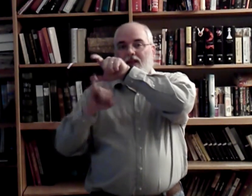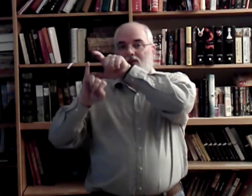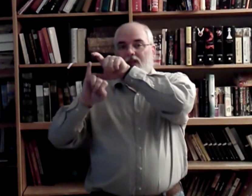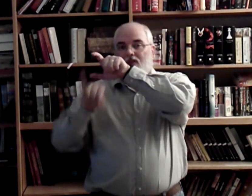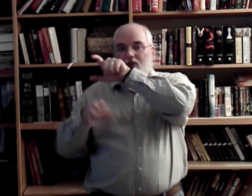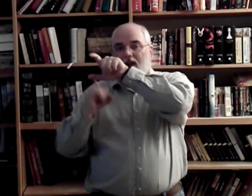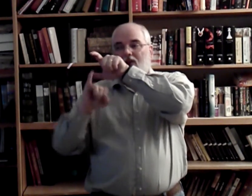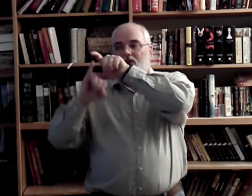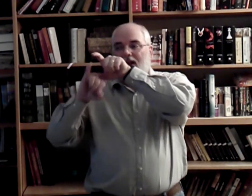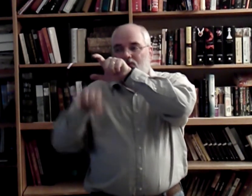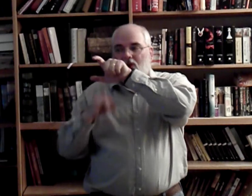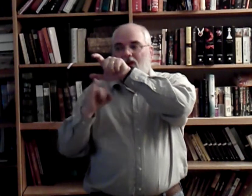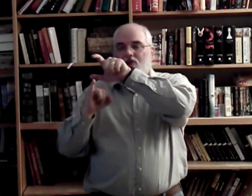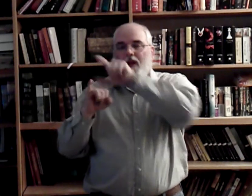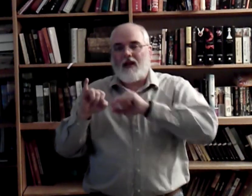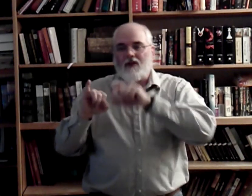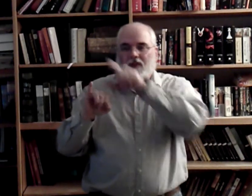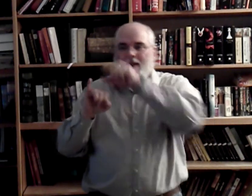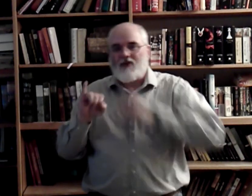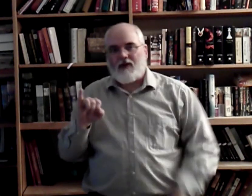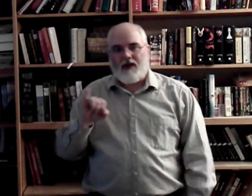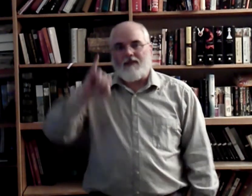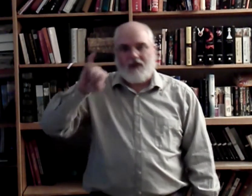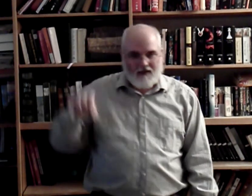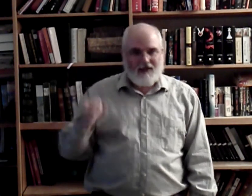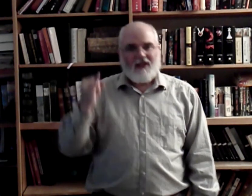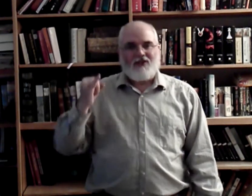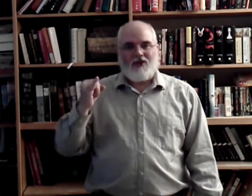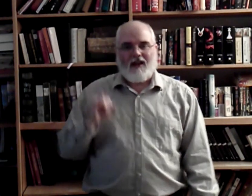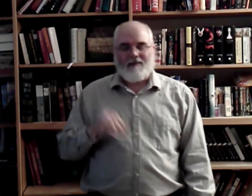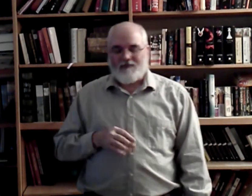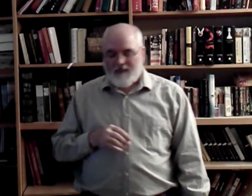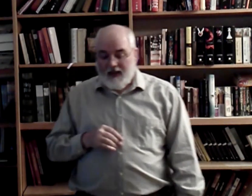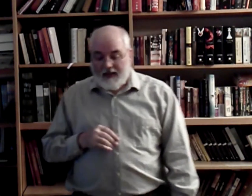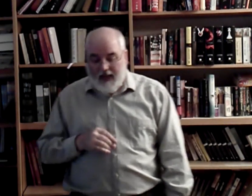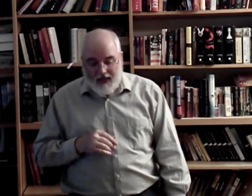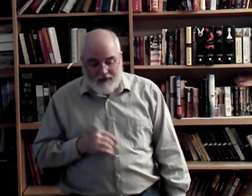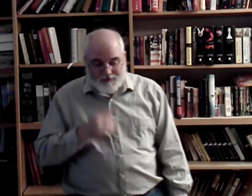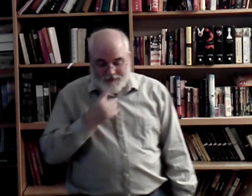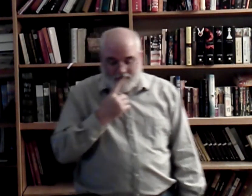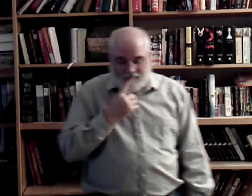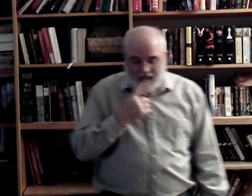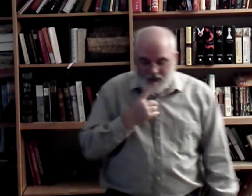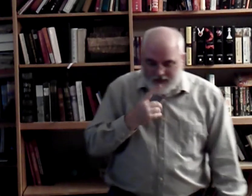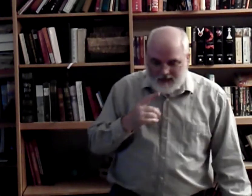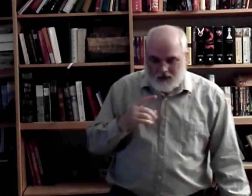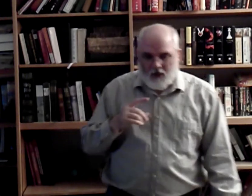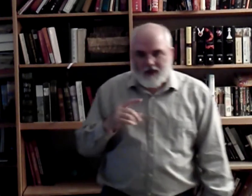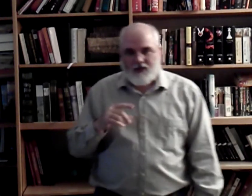Can you see the J? You just kind of draw the J under the imaginary dot there. J. K. This one takes a little coordination.